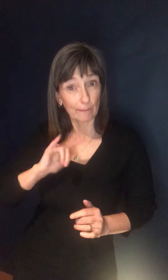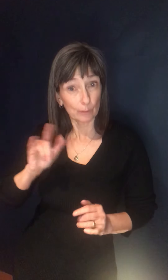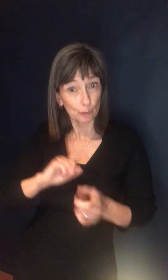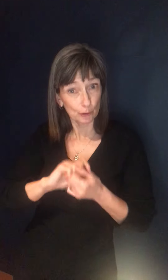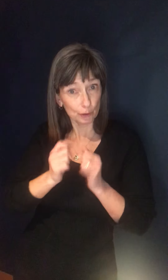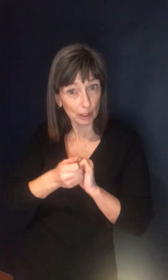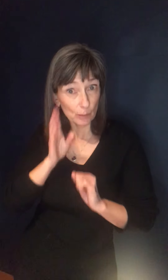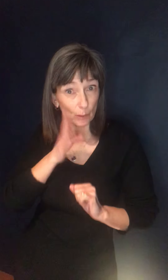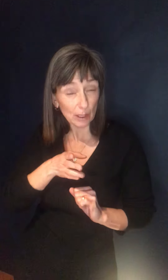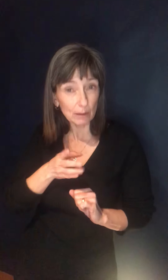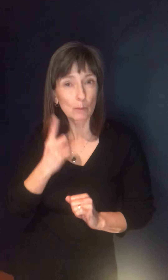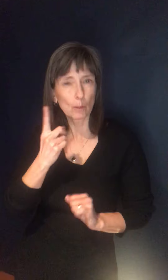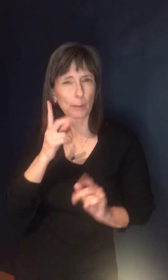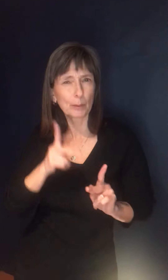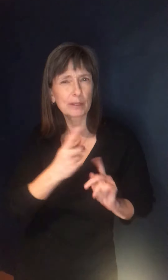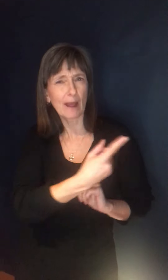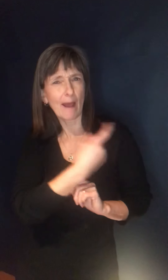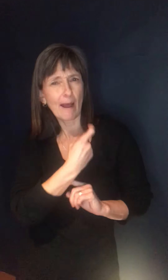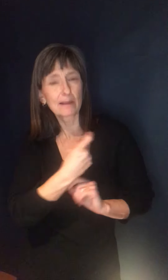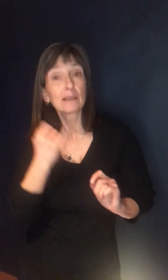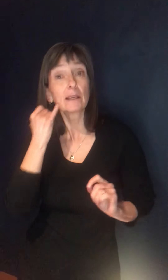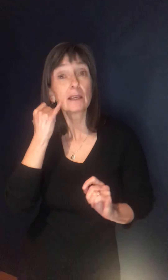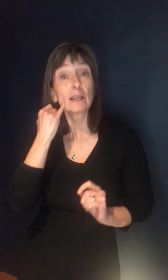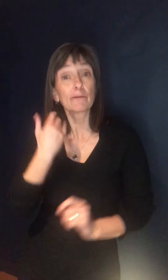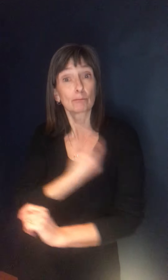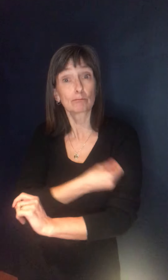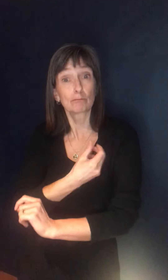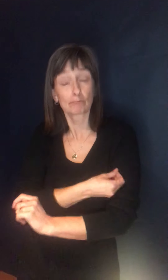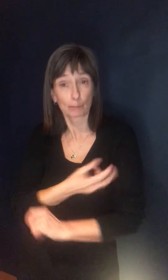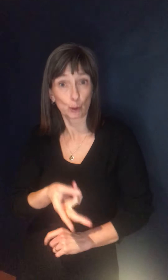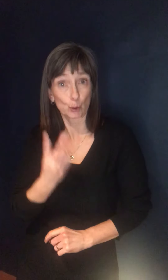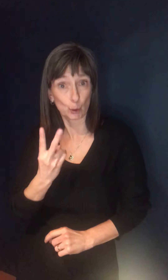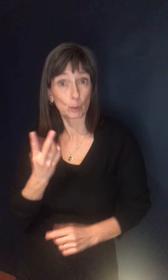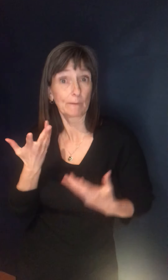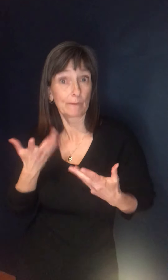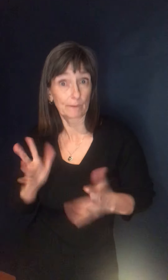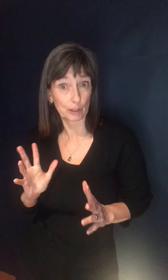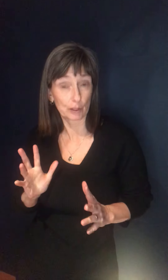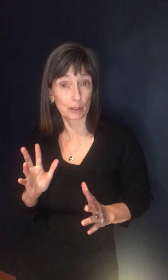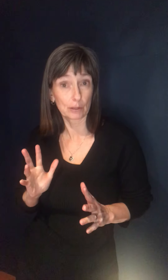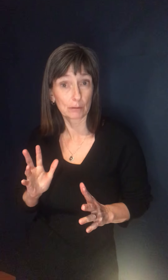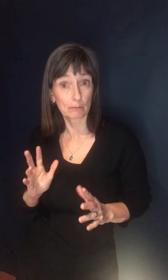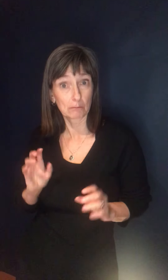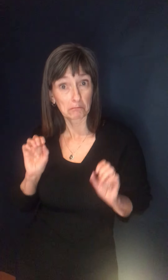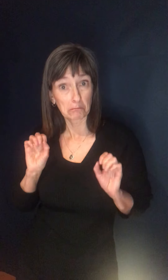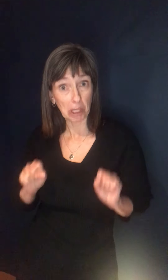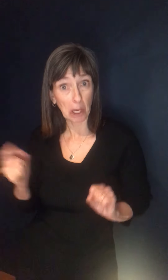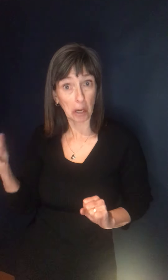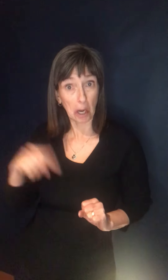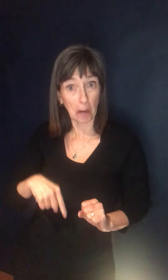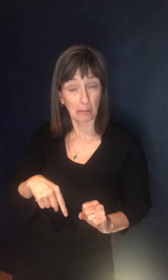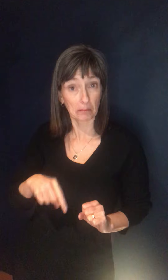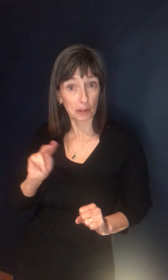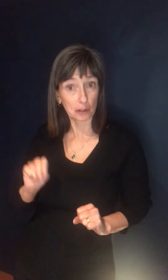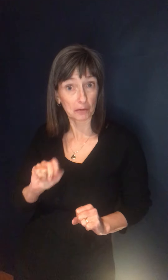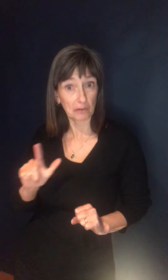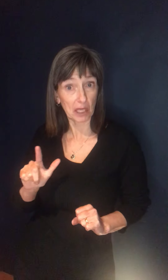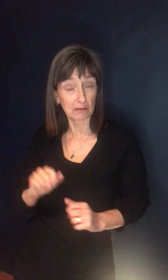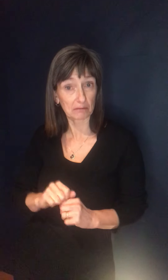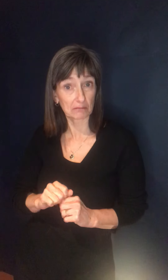asked me, um, if someone's received two doses of the vaccine, uh, will they be able to come to Newfoundland without having to, uh, self-isolate for